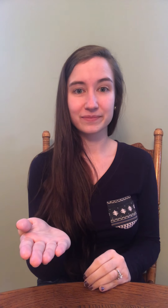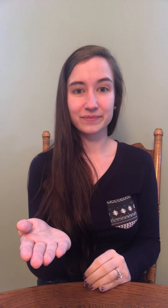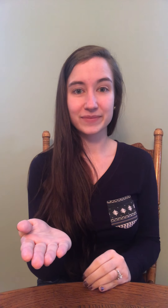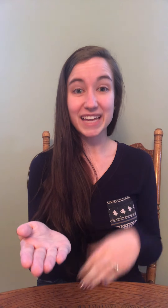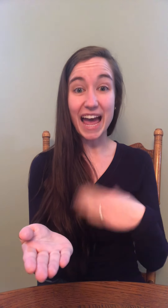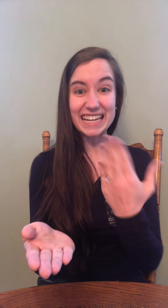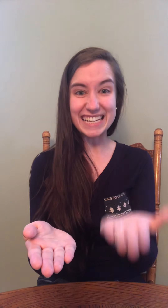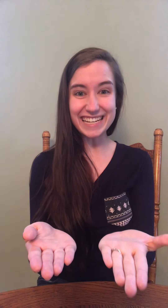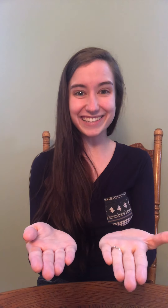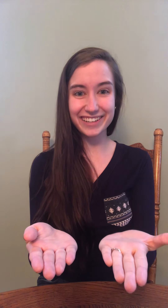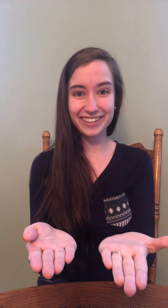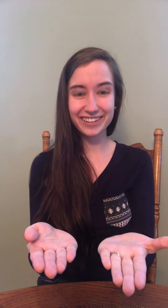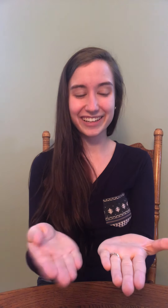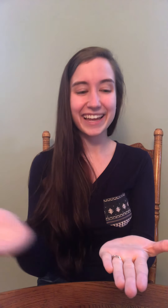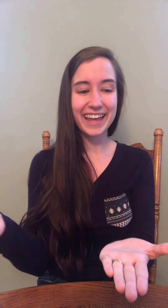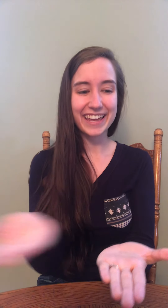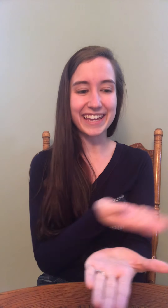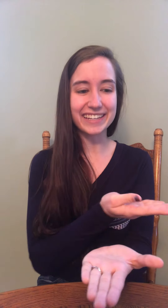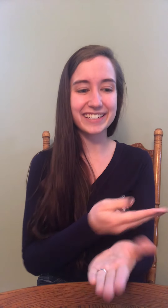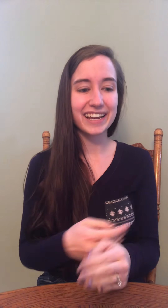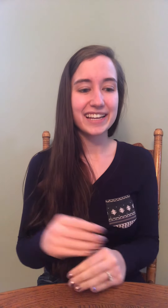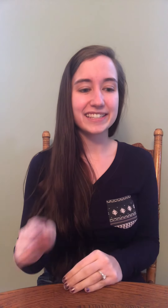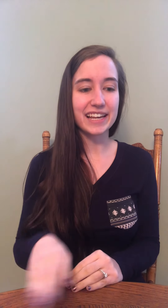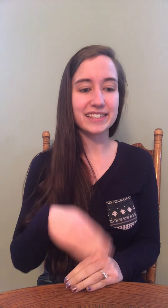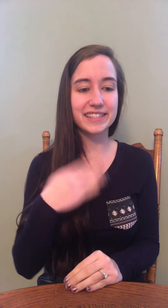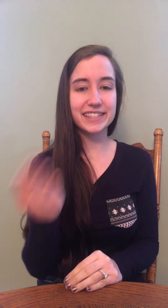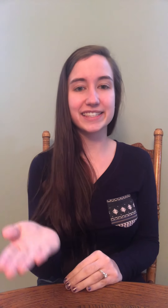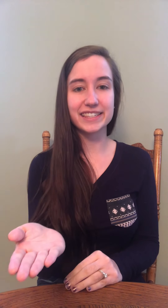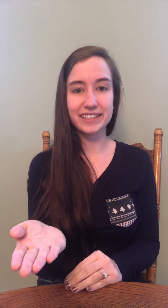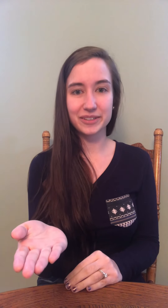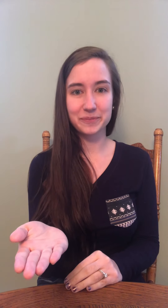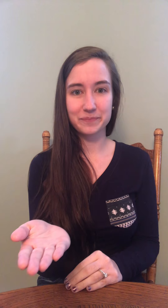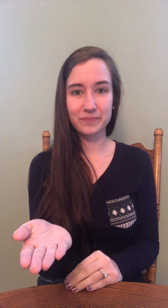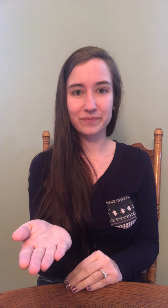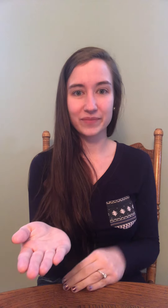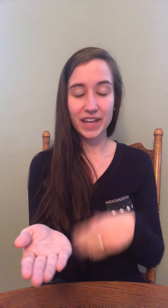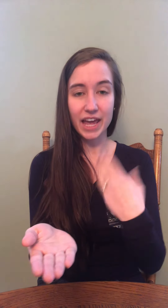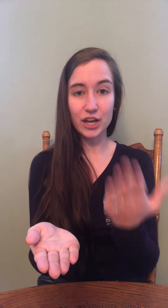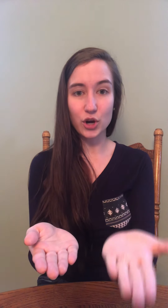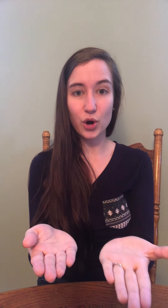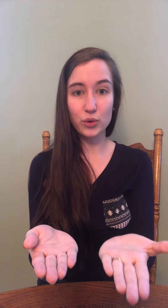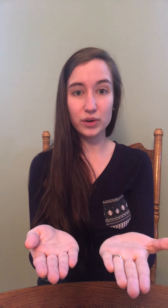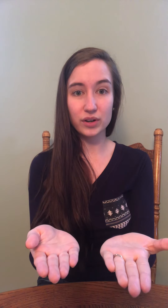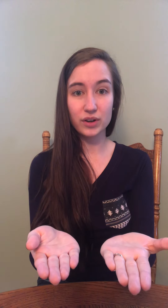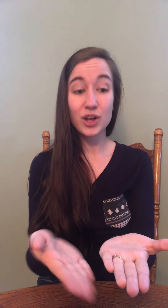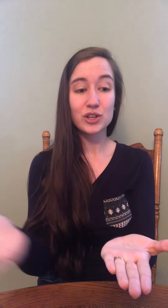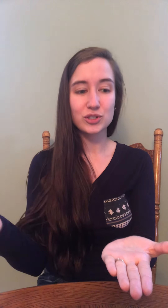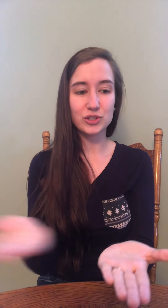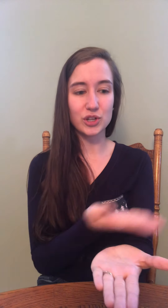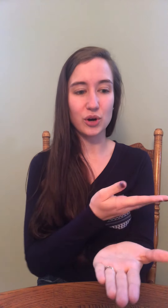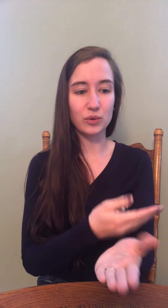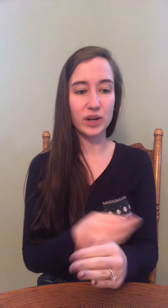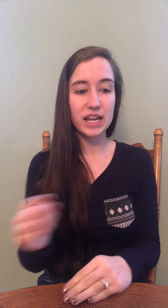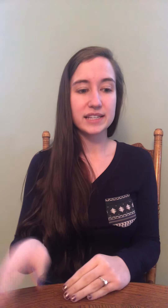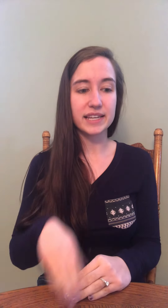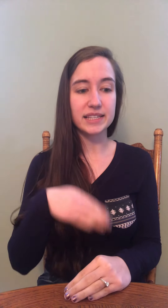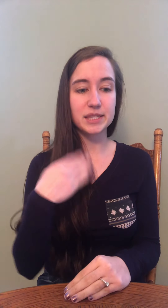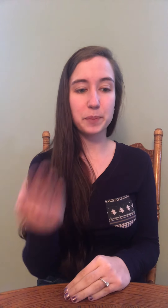Add eat. Heat. Say z. Add own. Zone. Say sp.